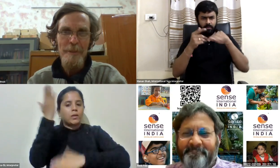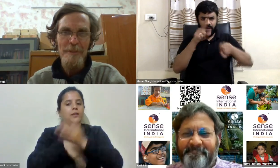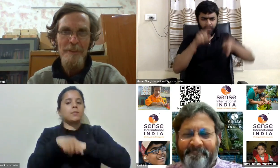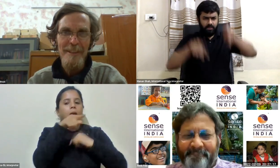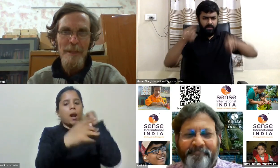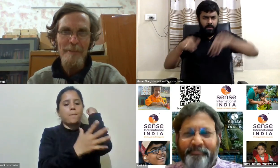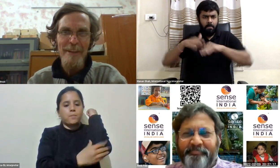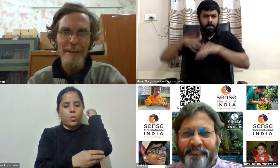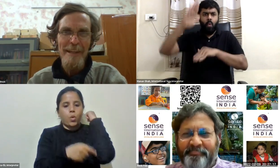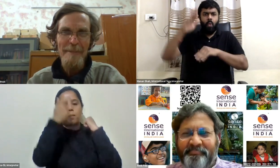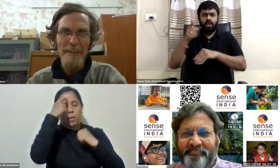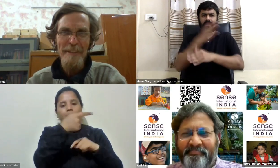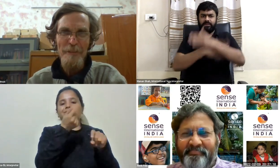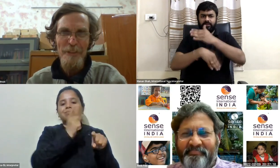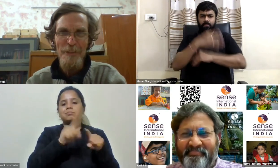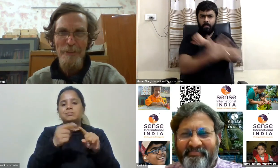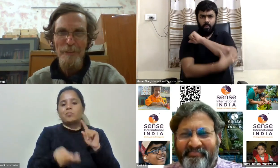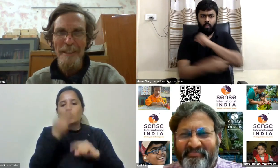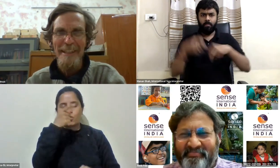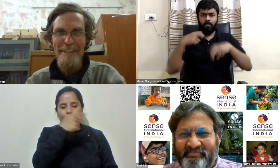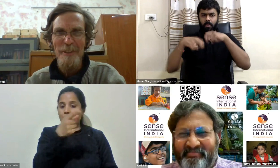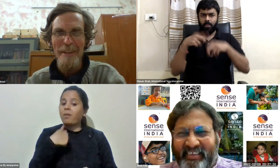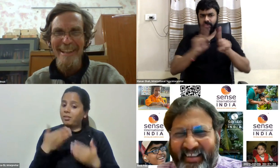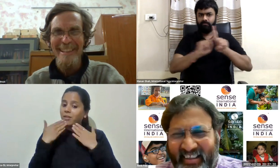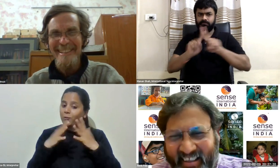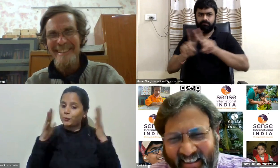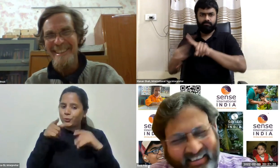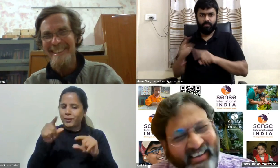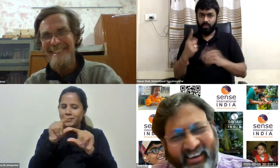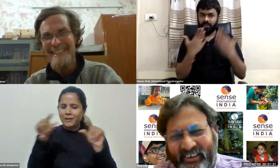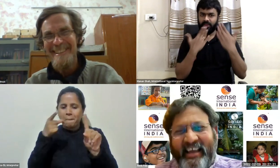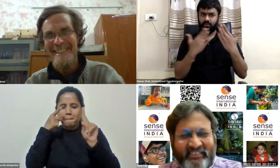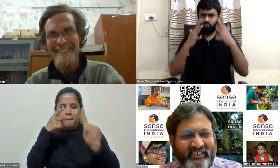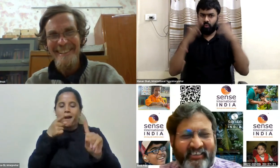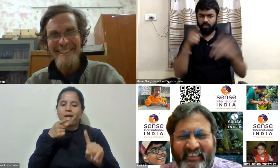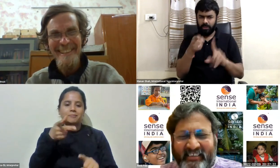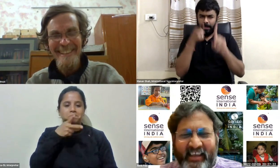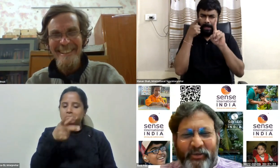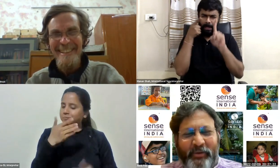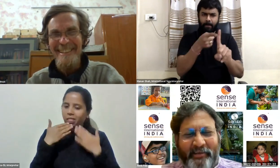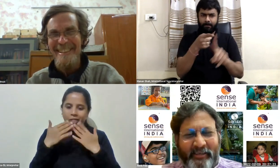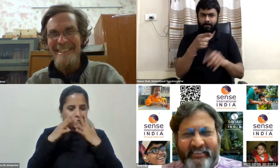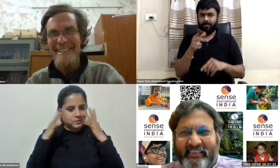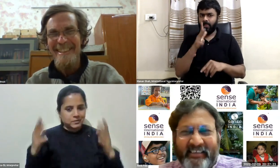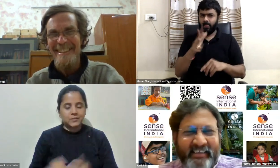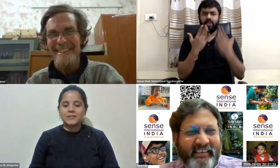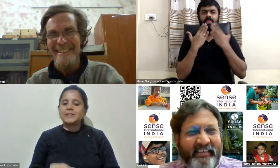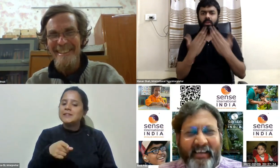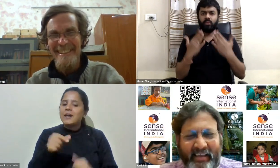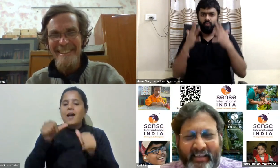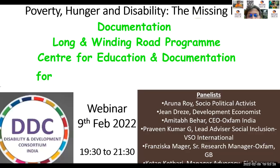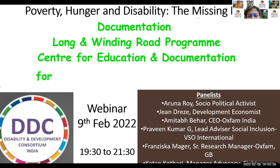think that's the point and i'm thankful for you for making it so well hello thanks john thank you very much